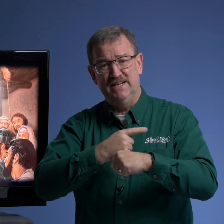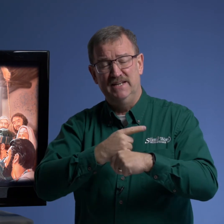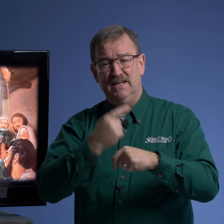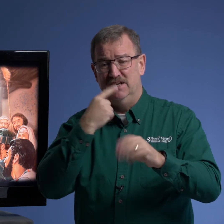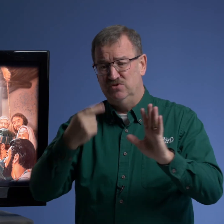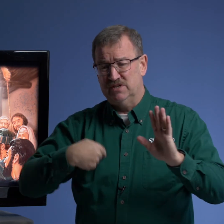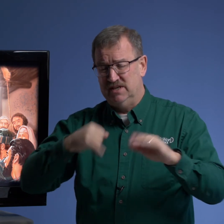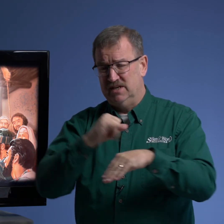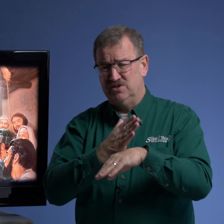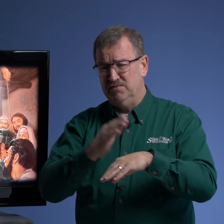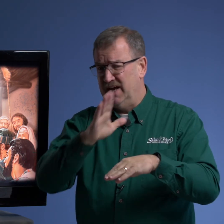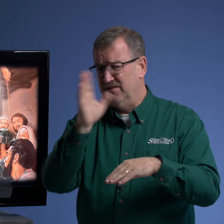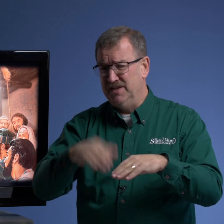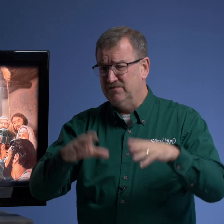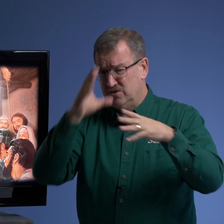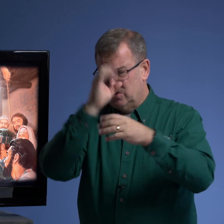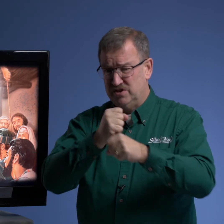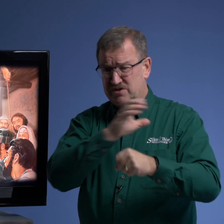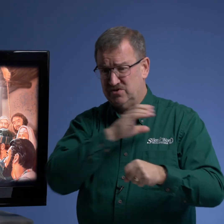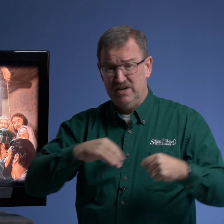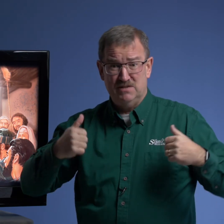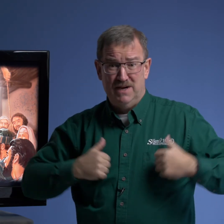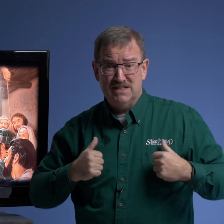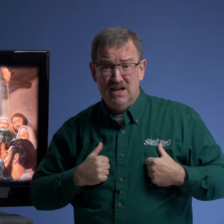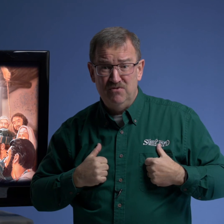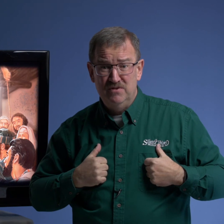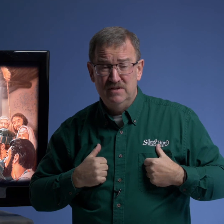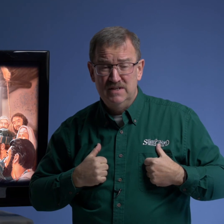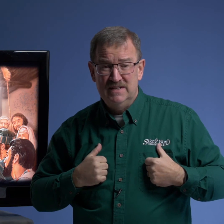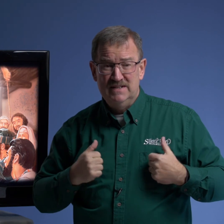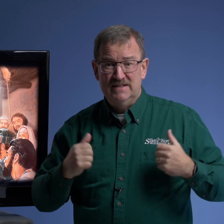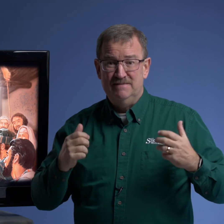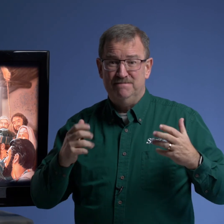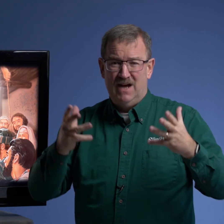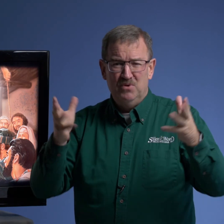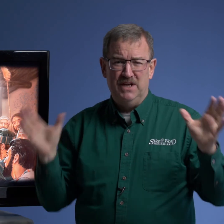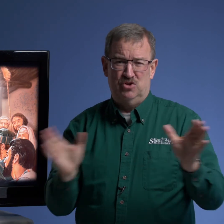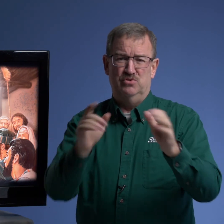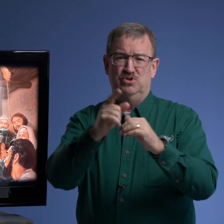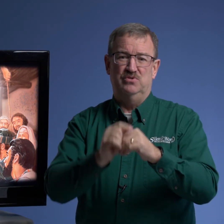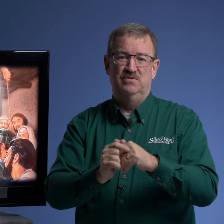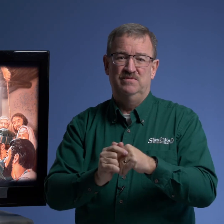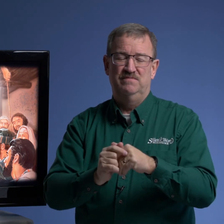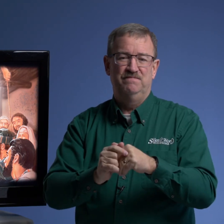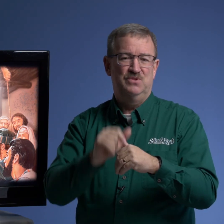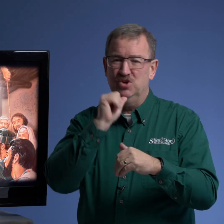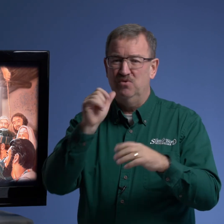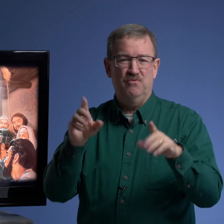and you say uh jim i have never trusted christ myself i want to encourage you don't